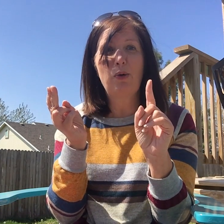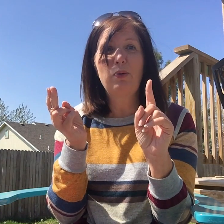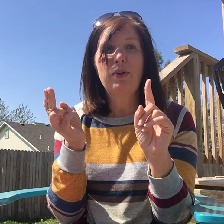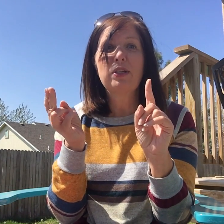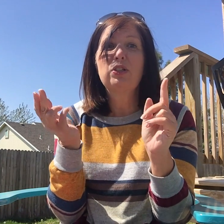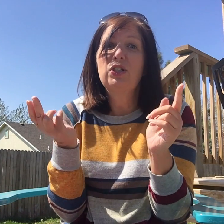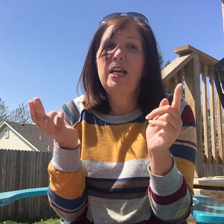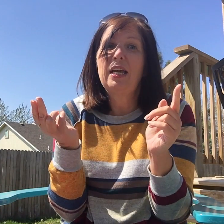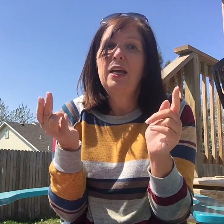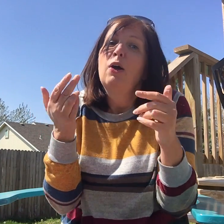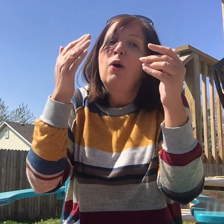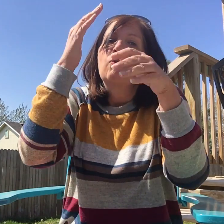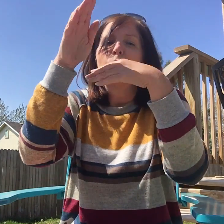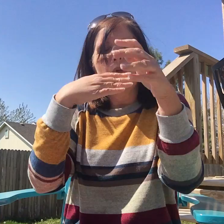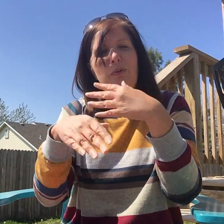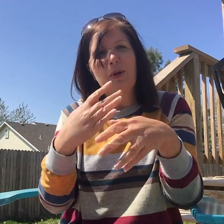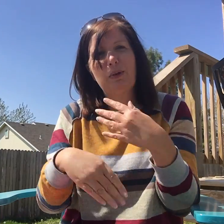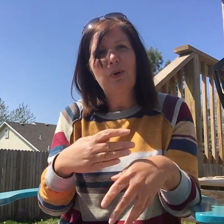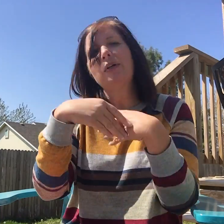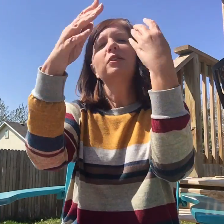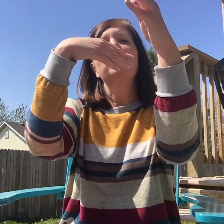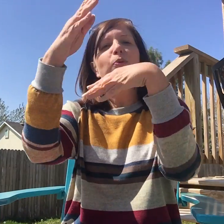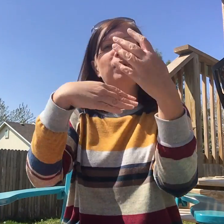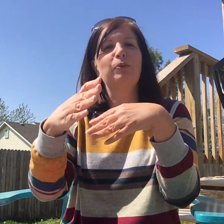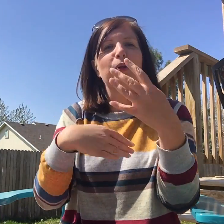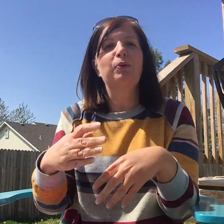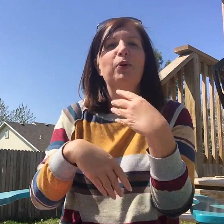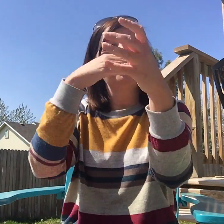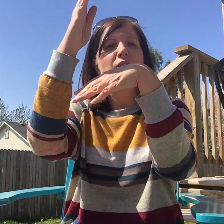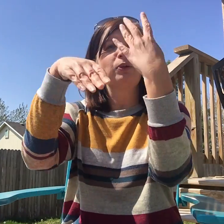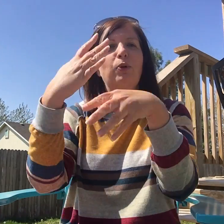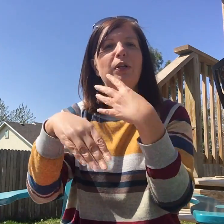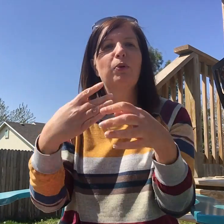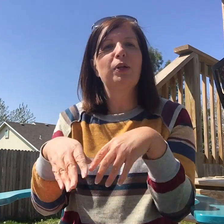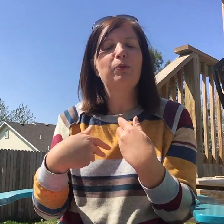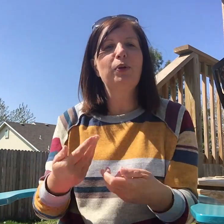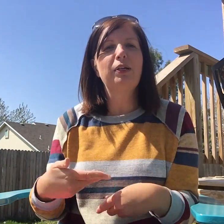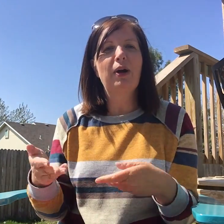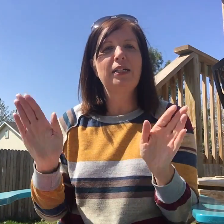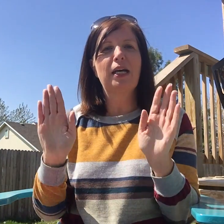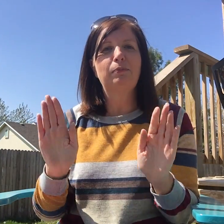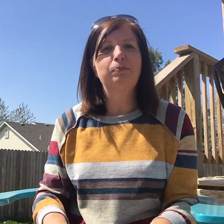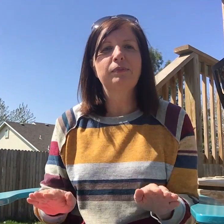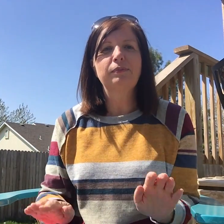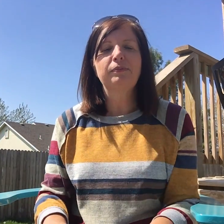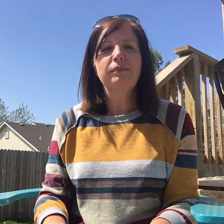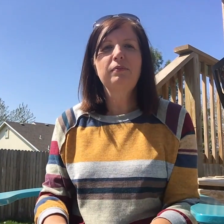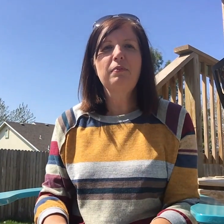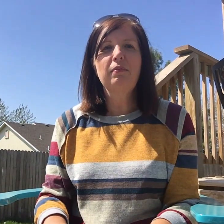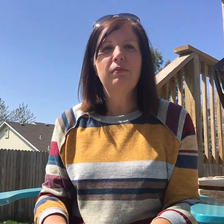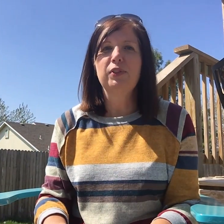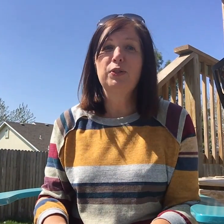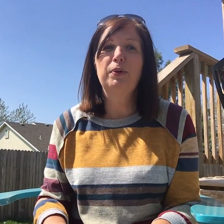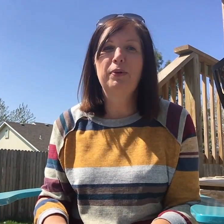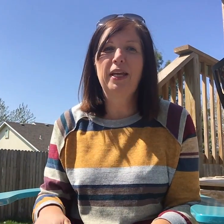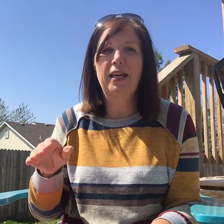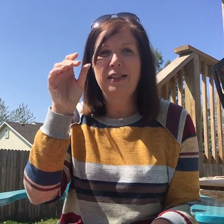she roly-roly-roly and she roly-roly-roly and she roly-roly-roly right down should we do it again